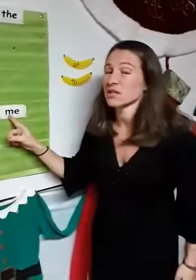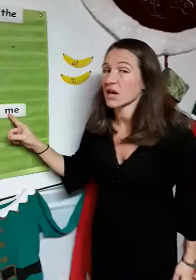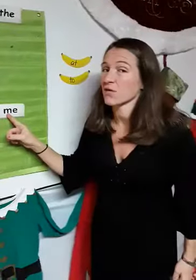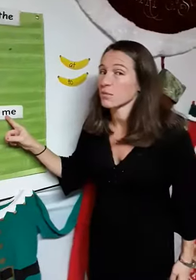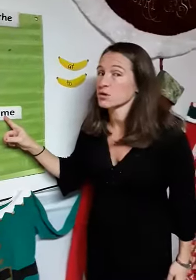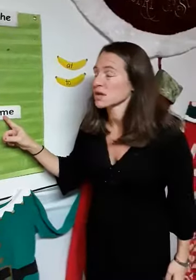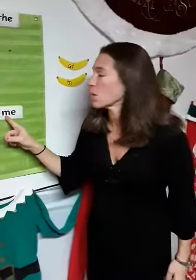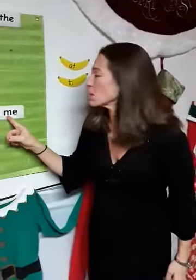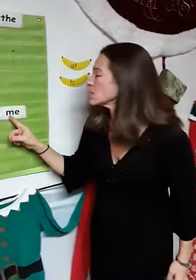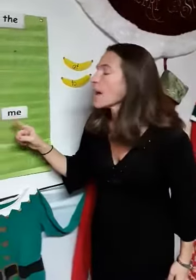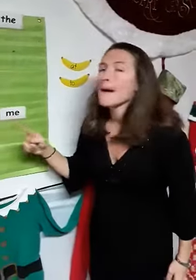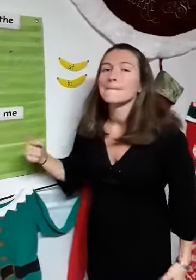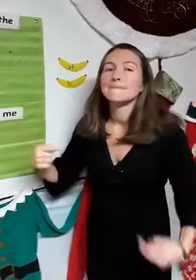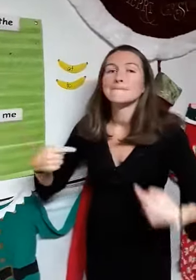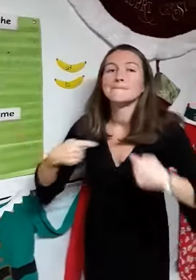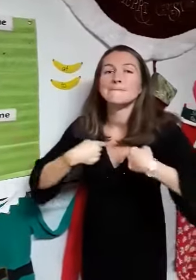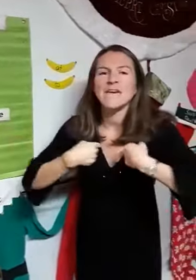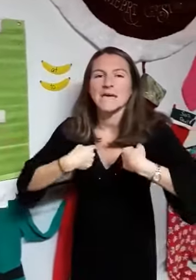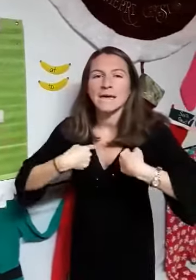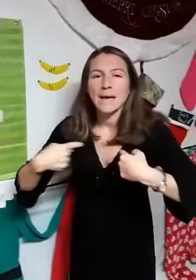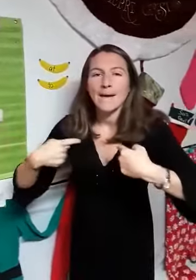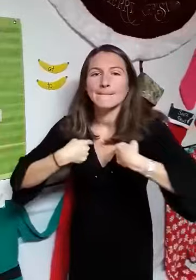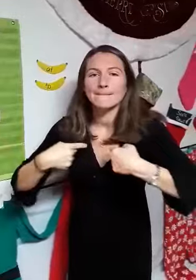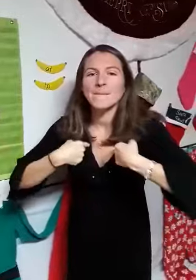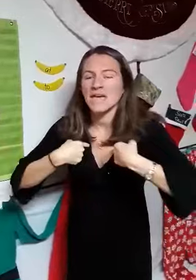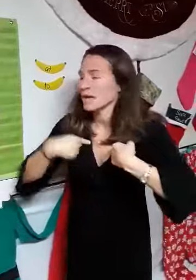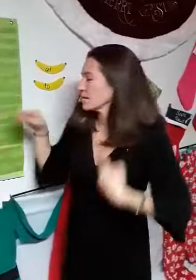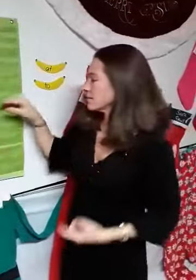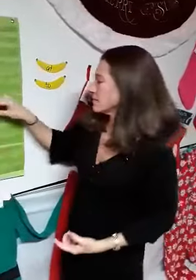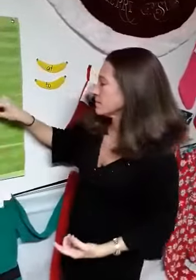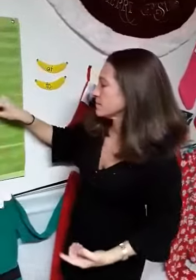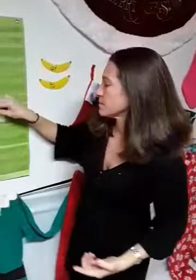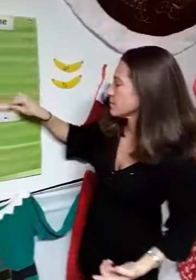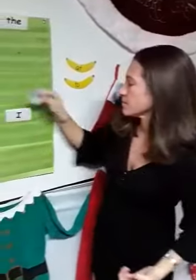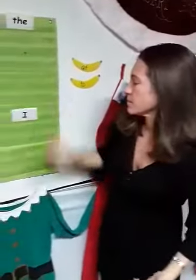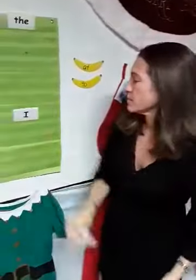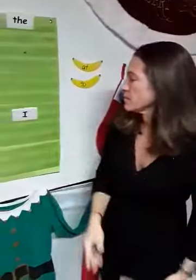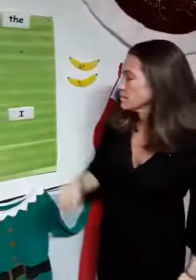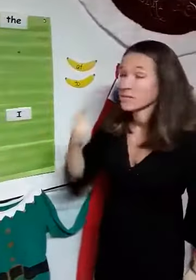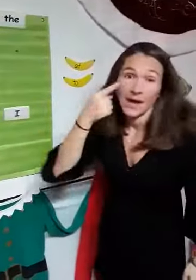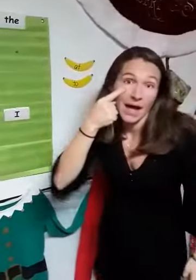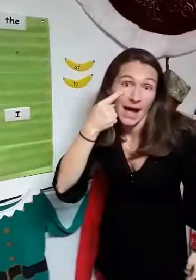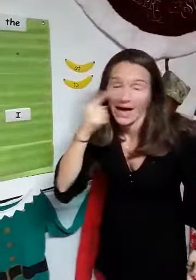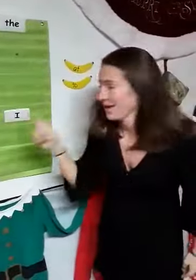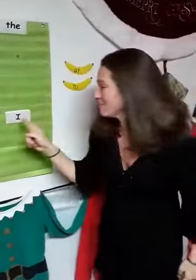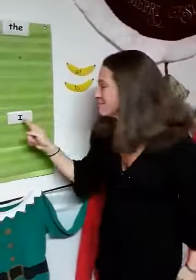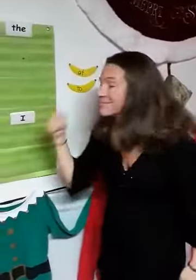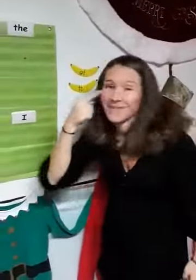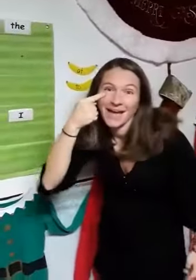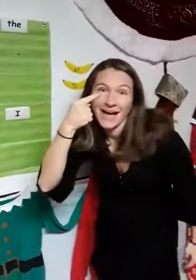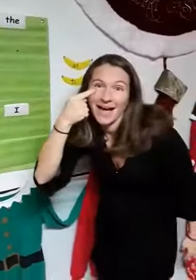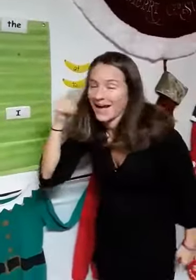letter for most sight words. Me, me, I, I,